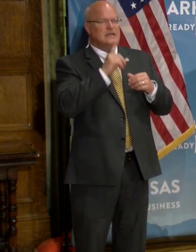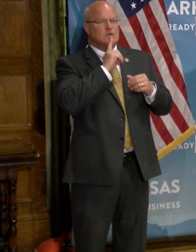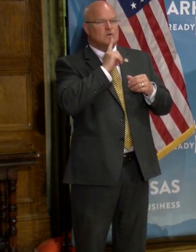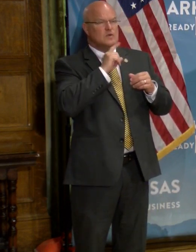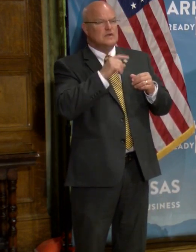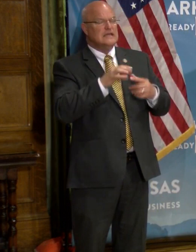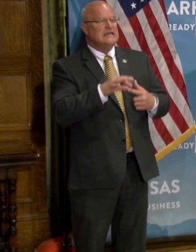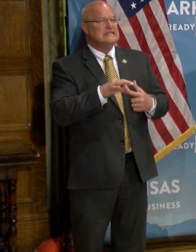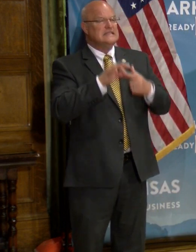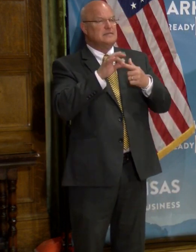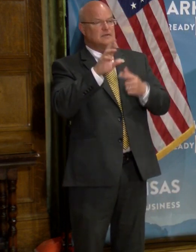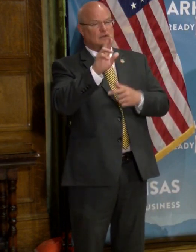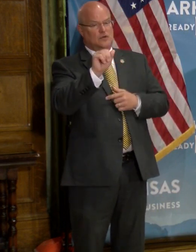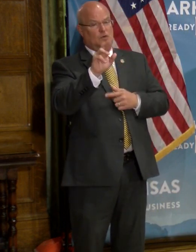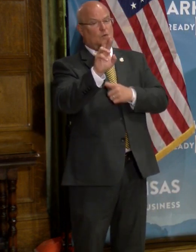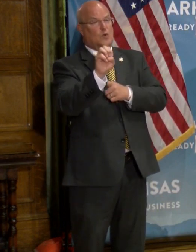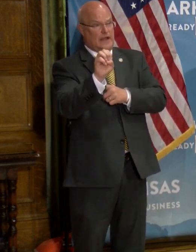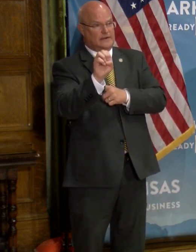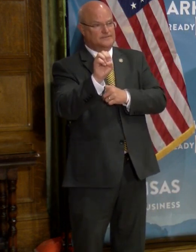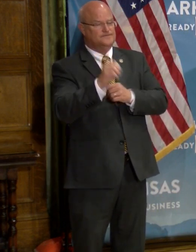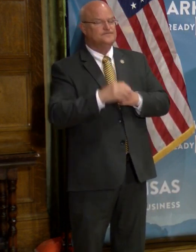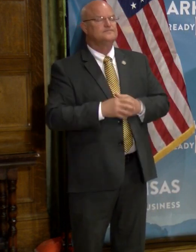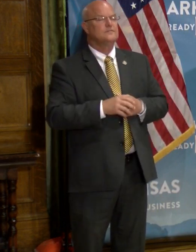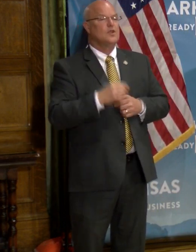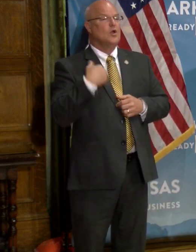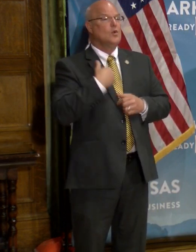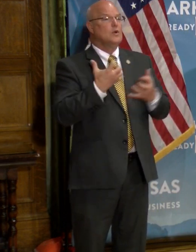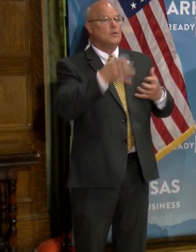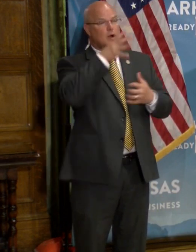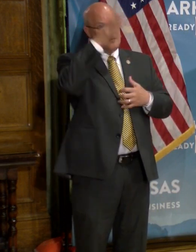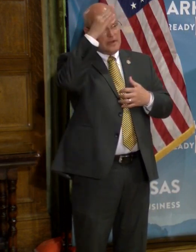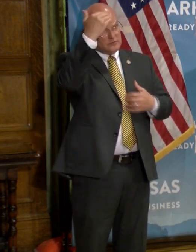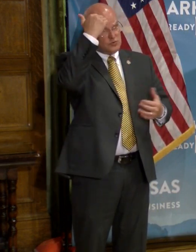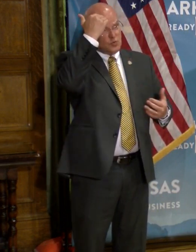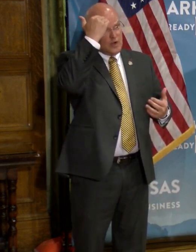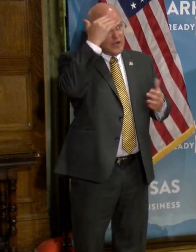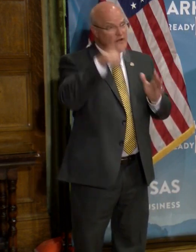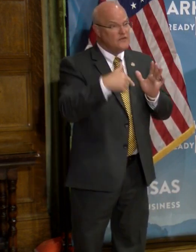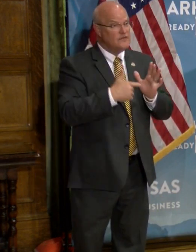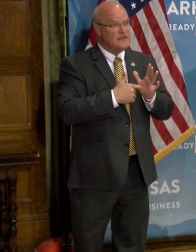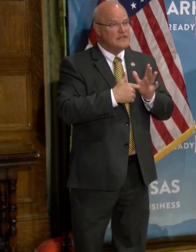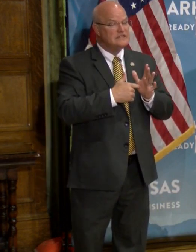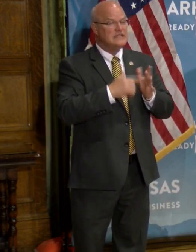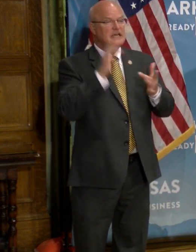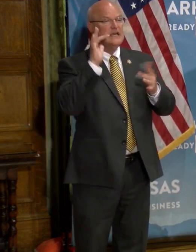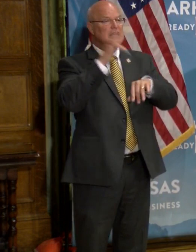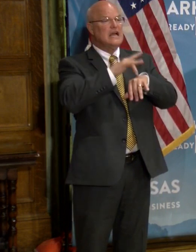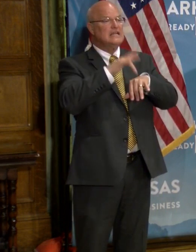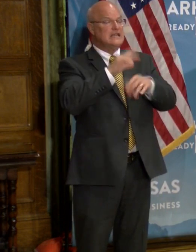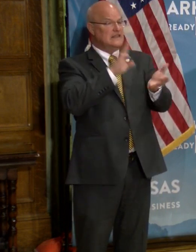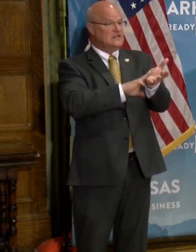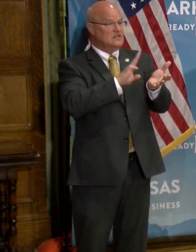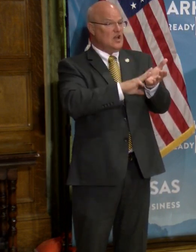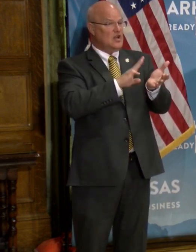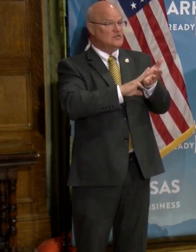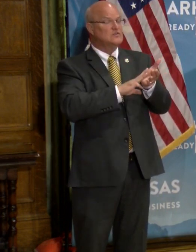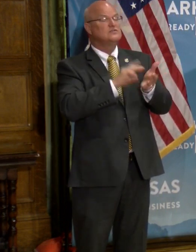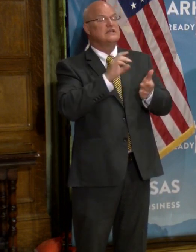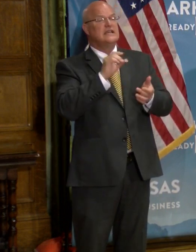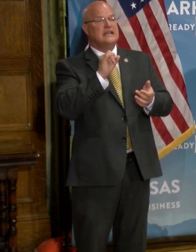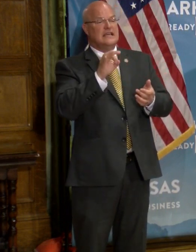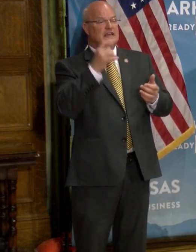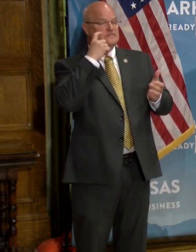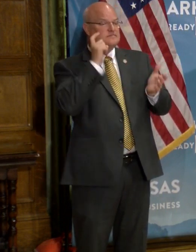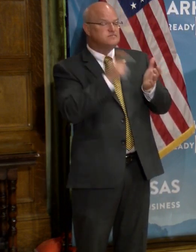they are exceptionally rare. Um, we want parents to be aware of this, uh, to contact their physicians or their care providers